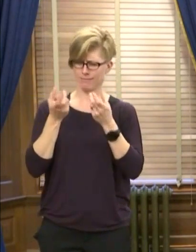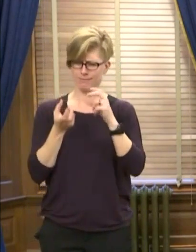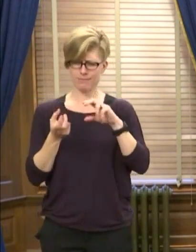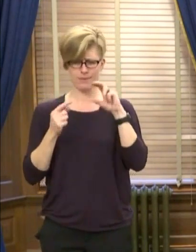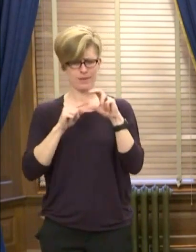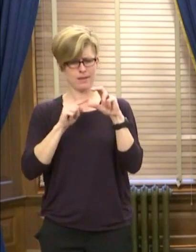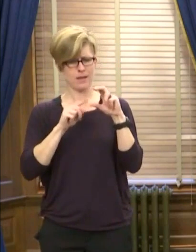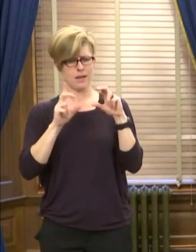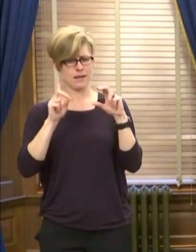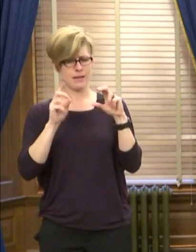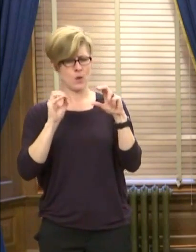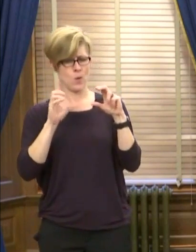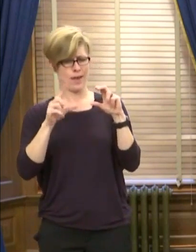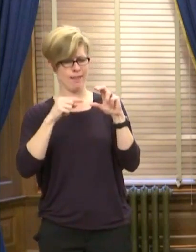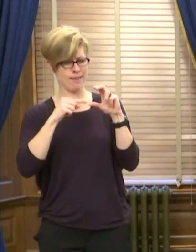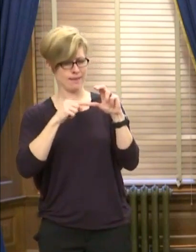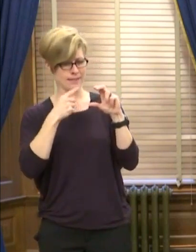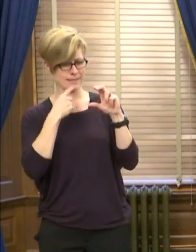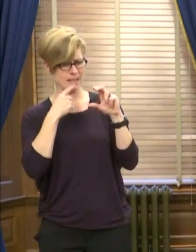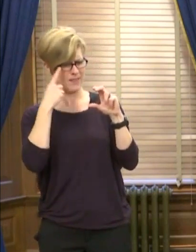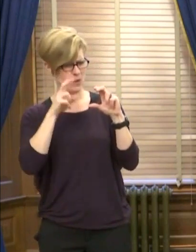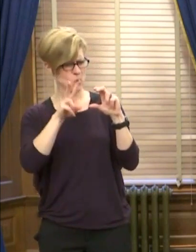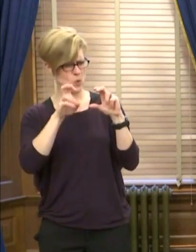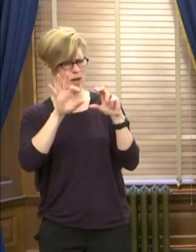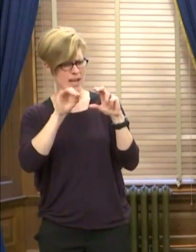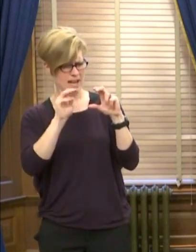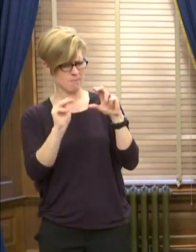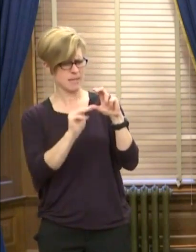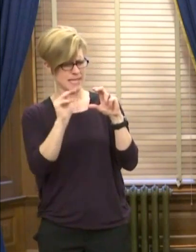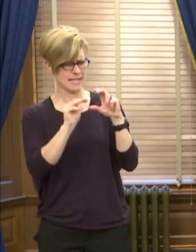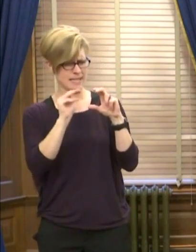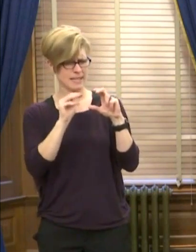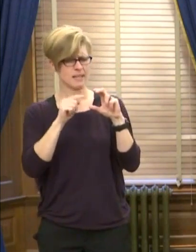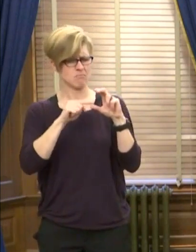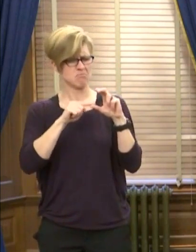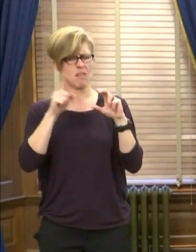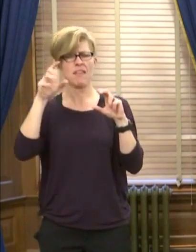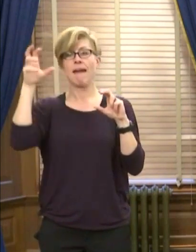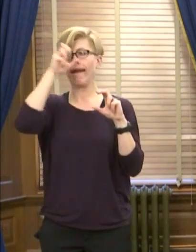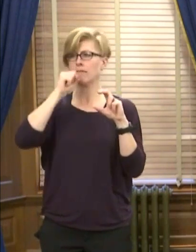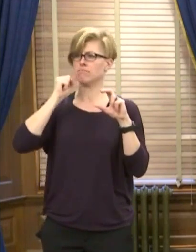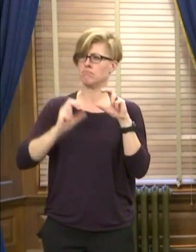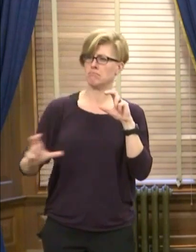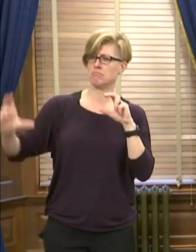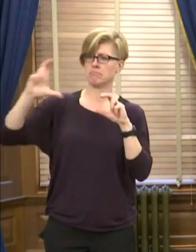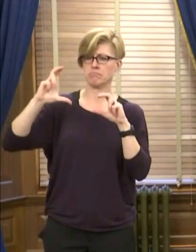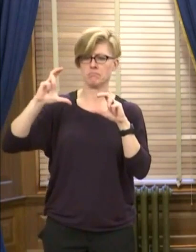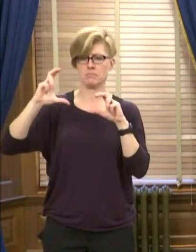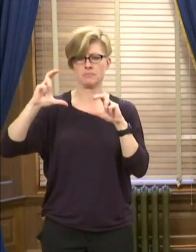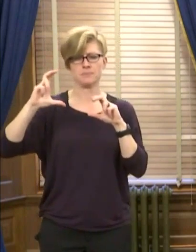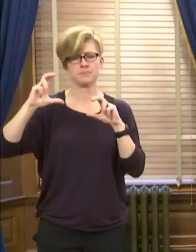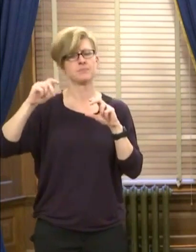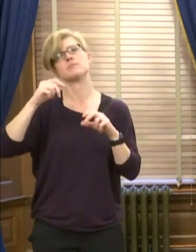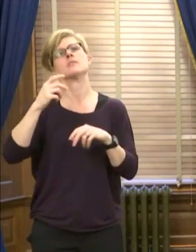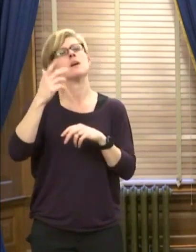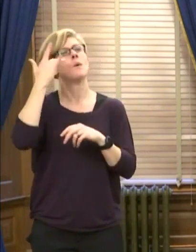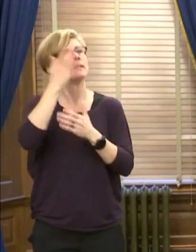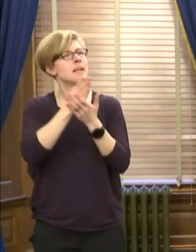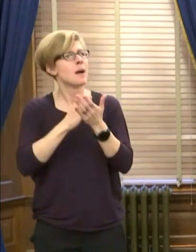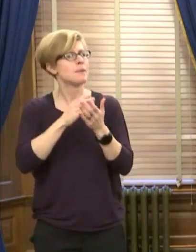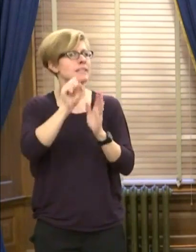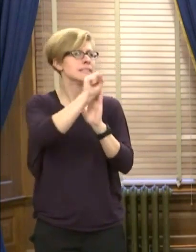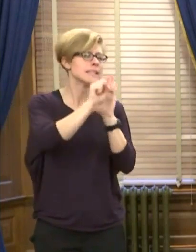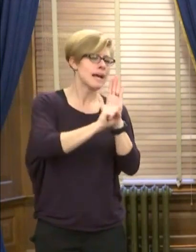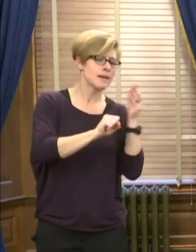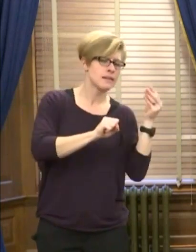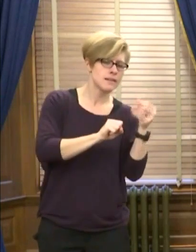the Department of Labor's numbers show, which I think is, what, $290 million, you know, some of that, the state funds, some of that, the federal,